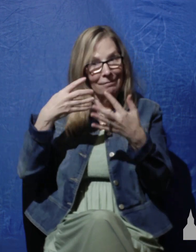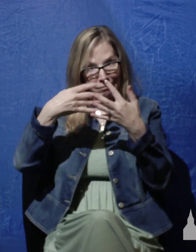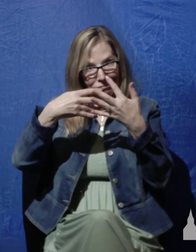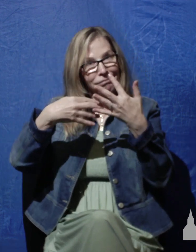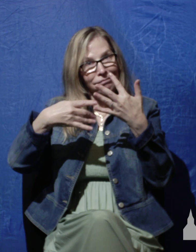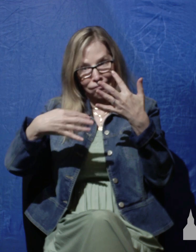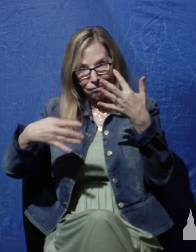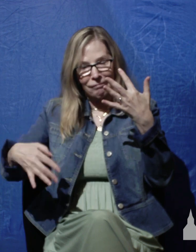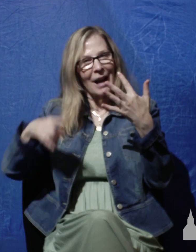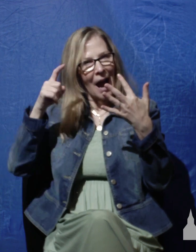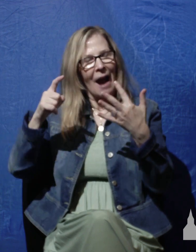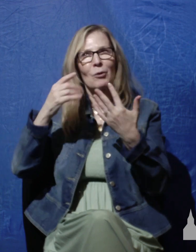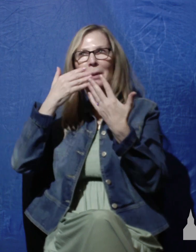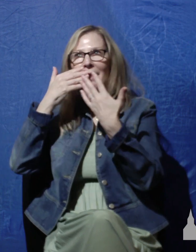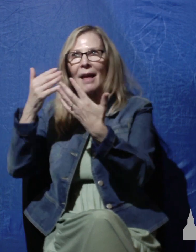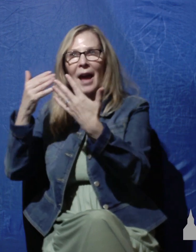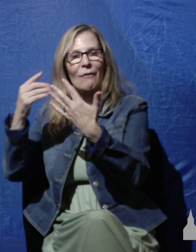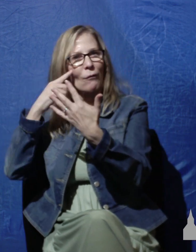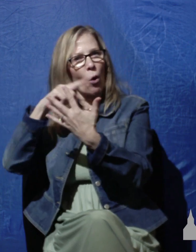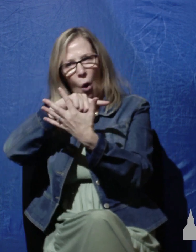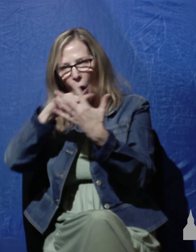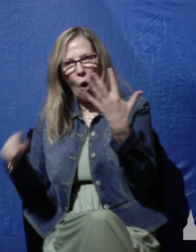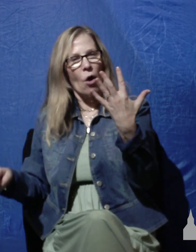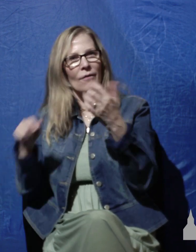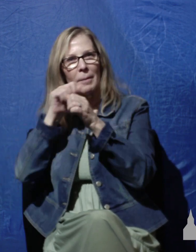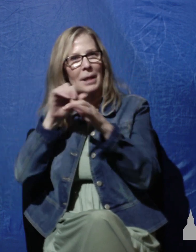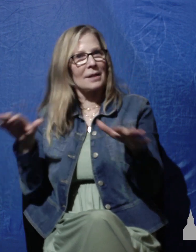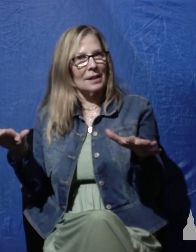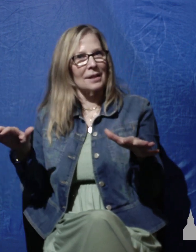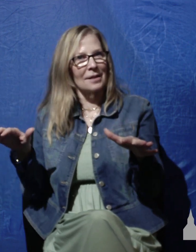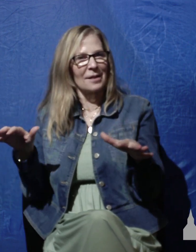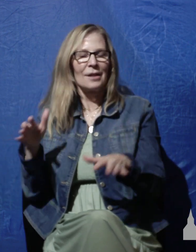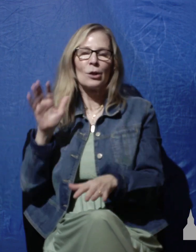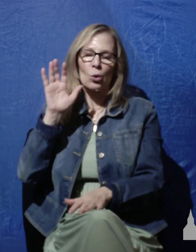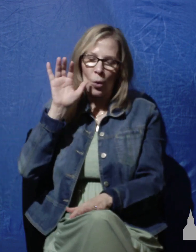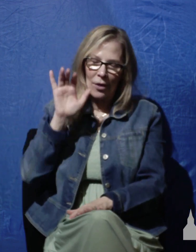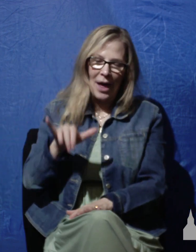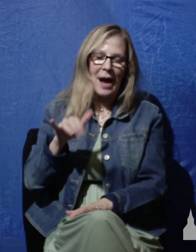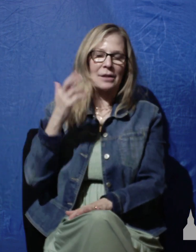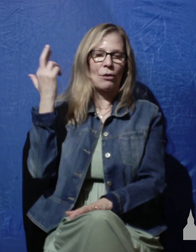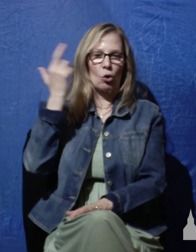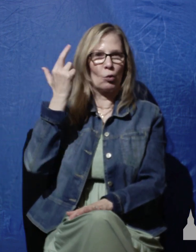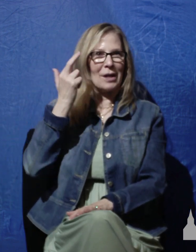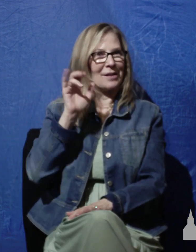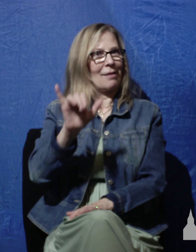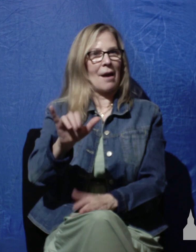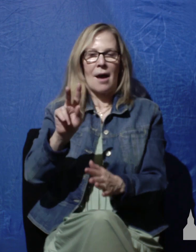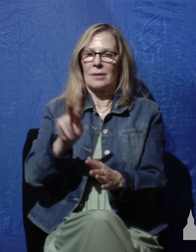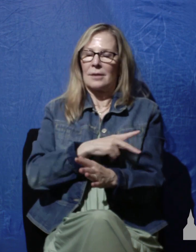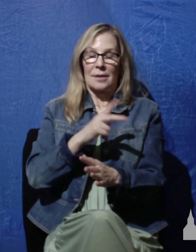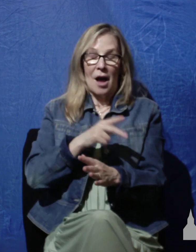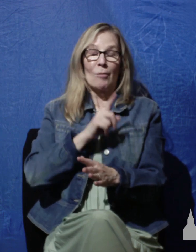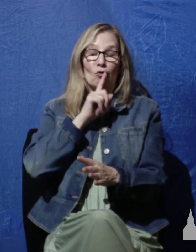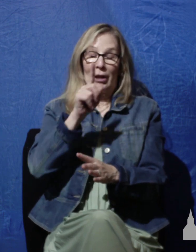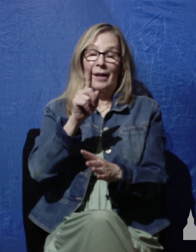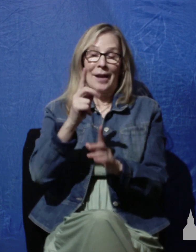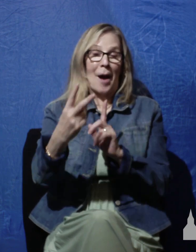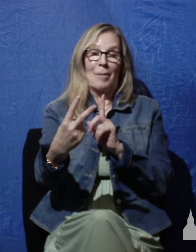blessings. Folks, that's what makes this psalm so special, so unique, and so applicable, and so, frankly, so appealing to us because